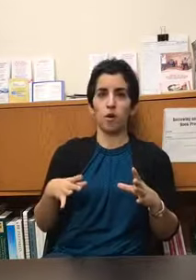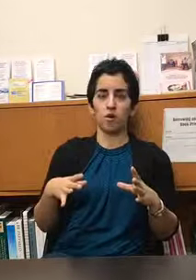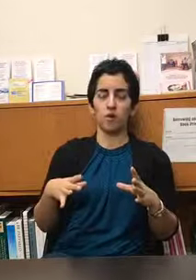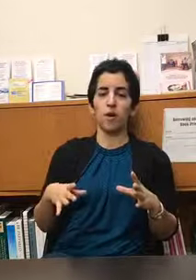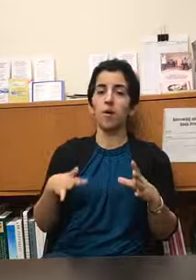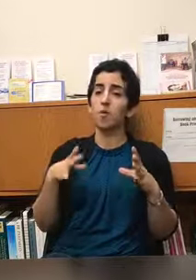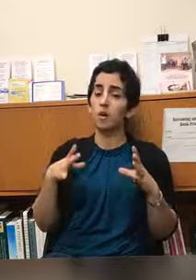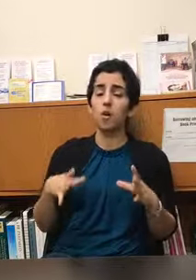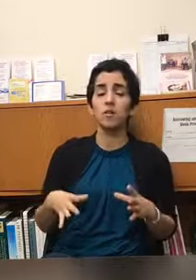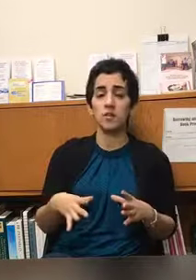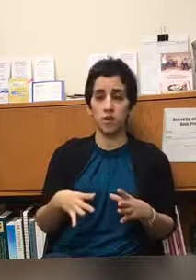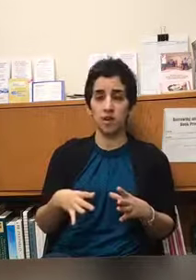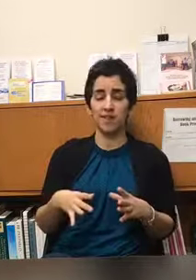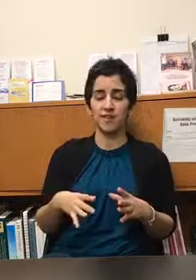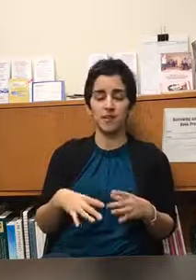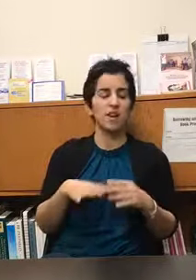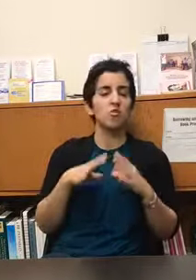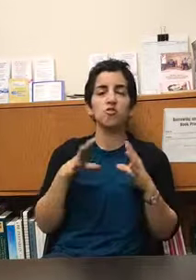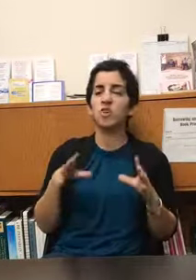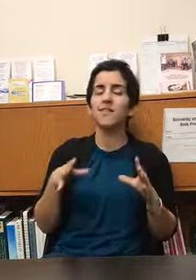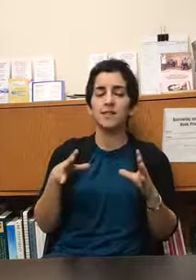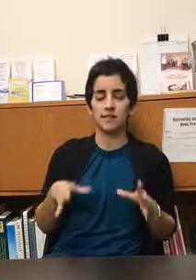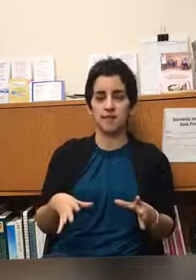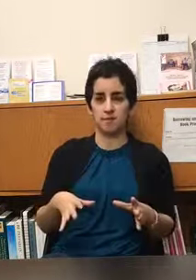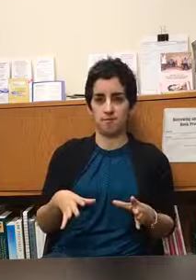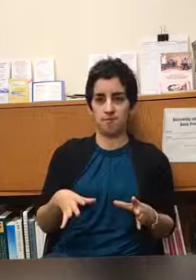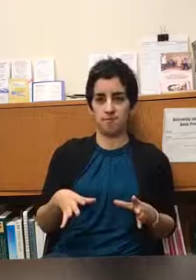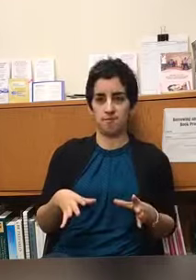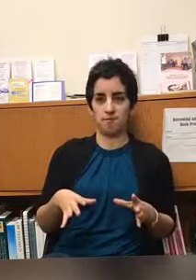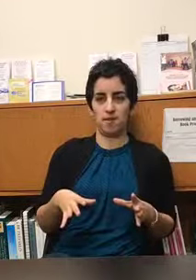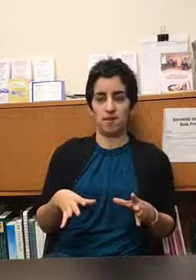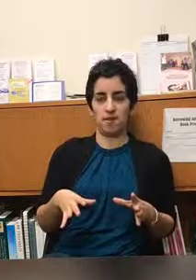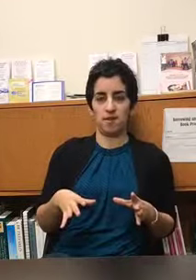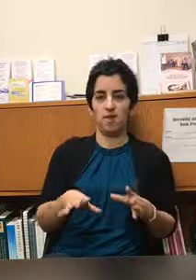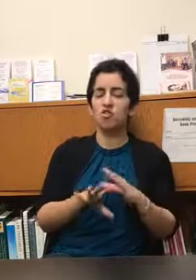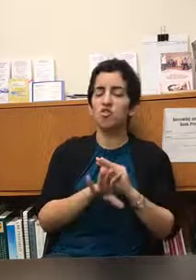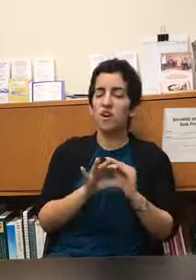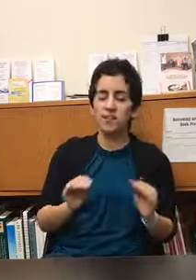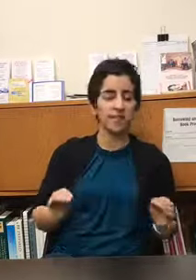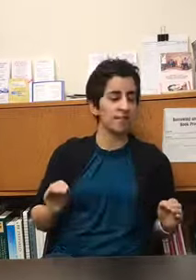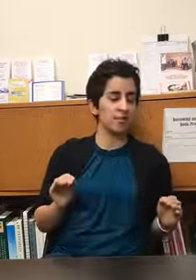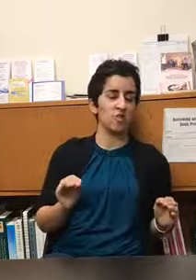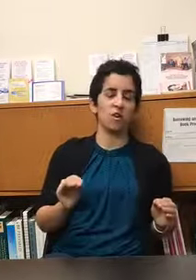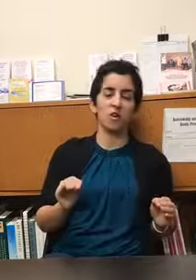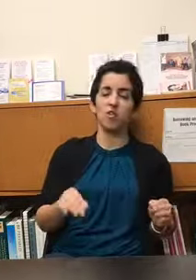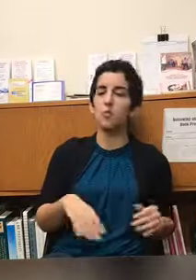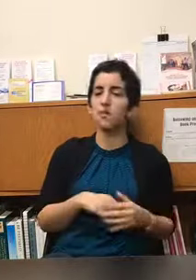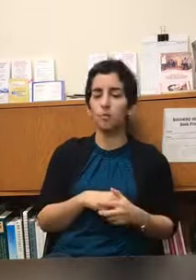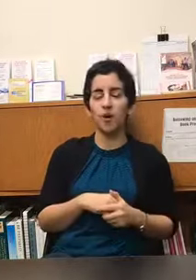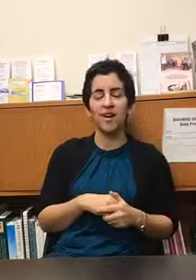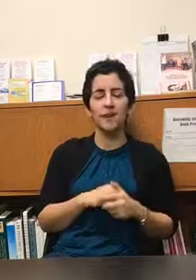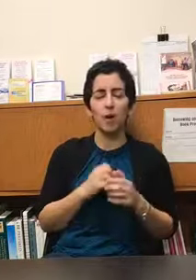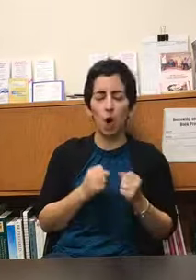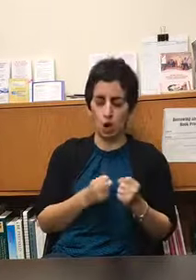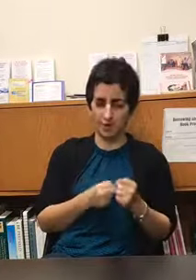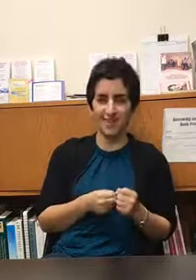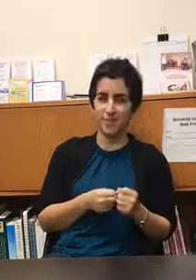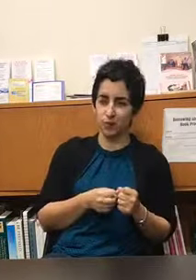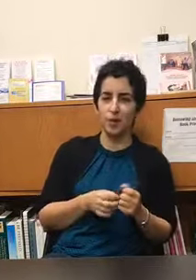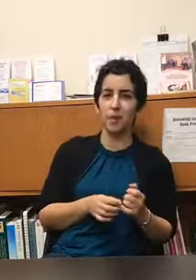so however long the song is just listen just listen to the song and you'd be surprised how hard that is for a lot of